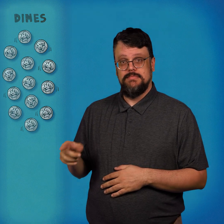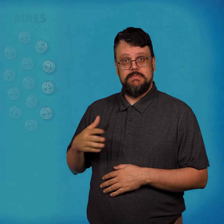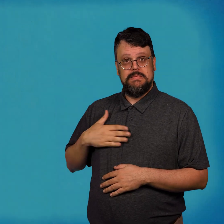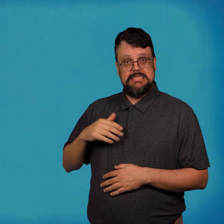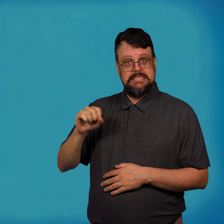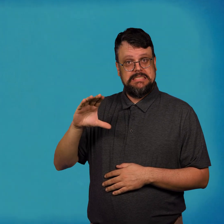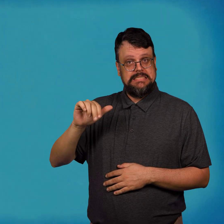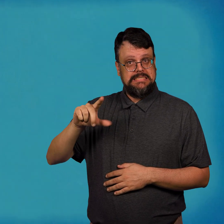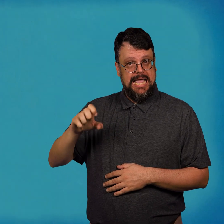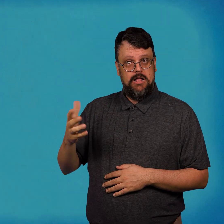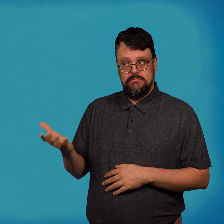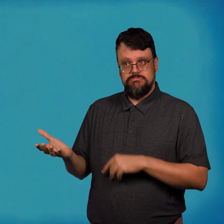On my scale,